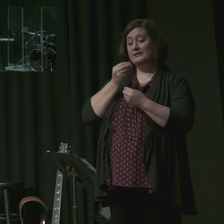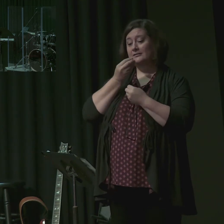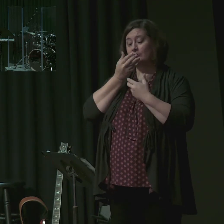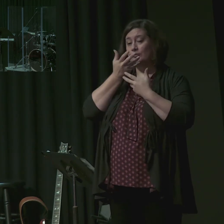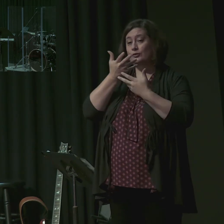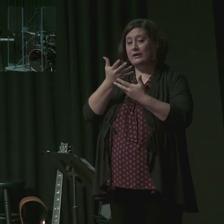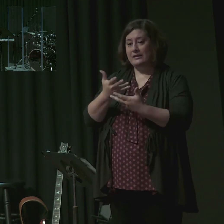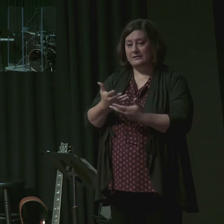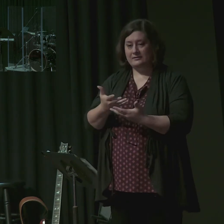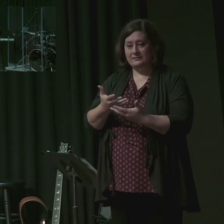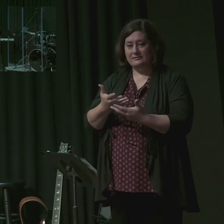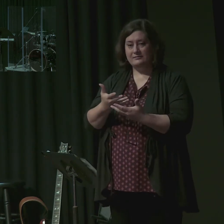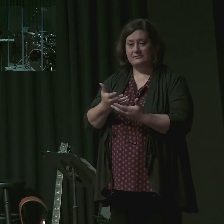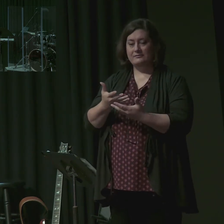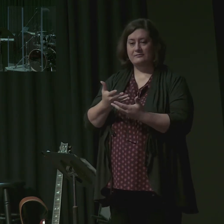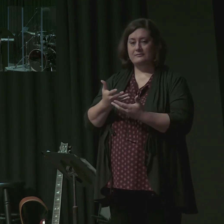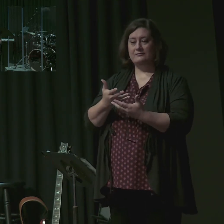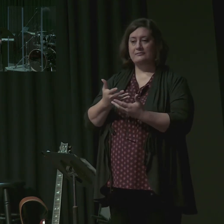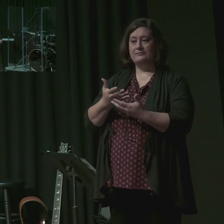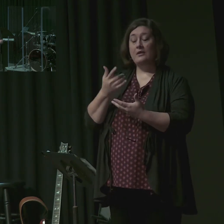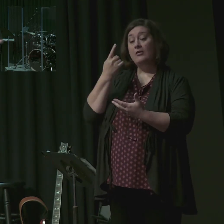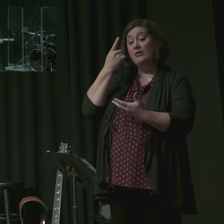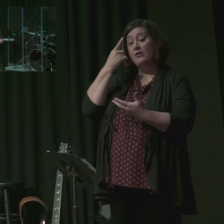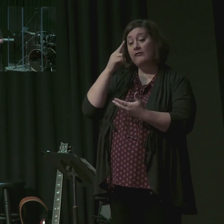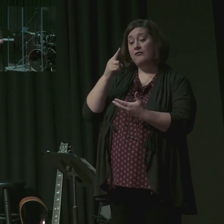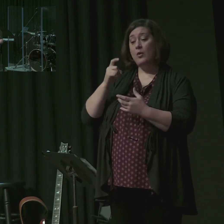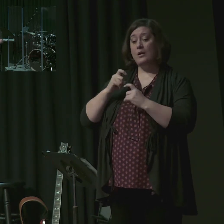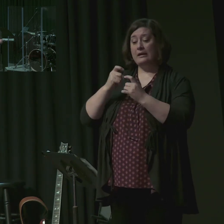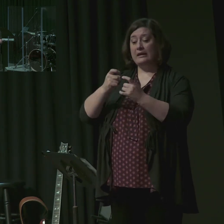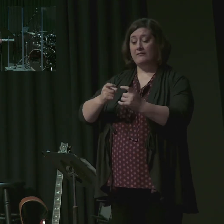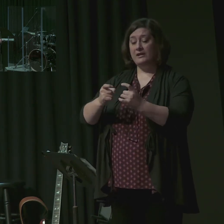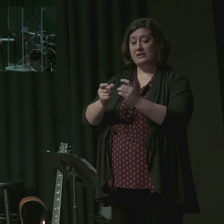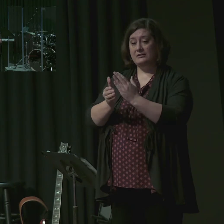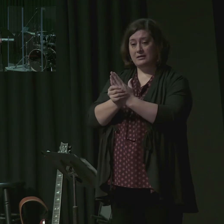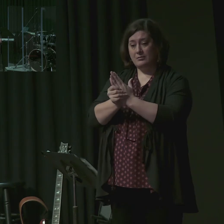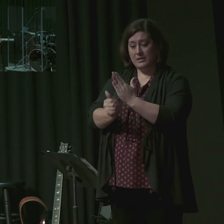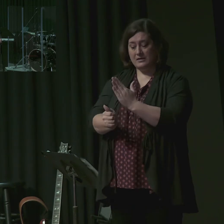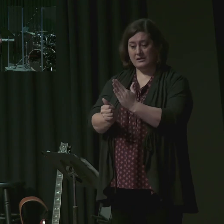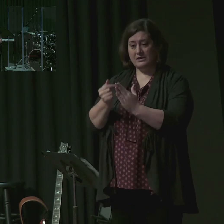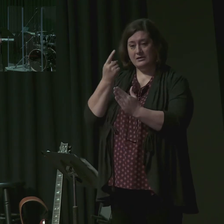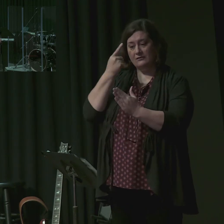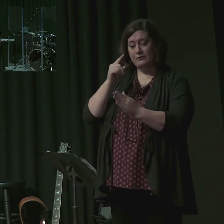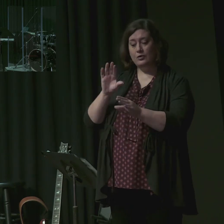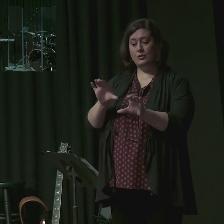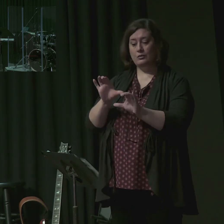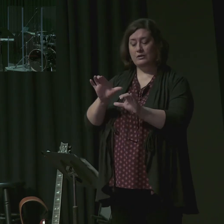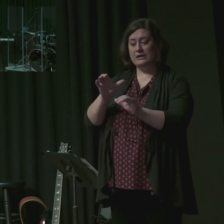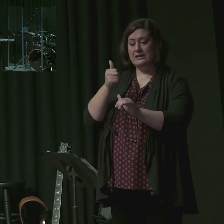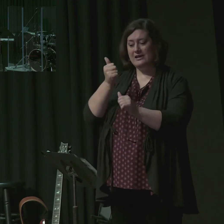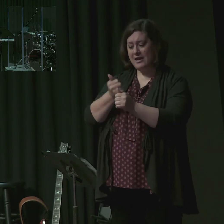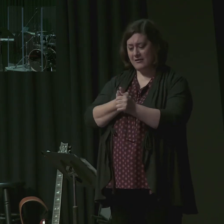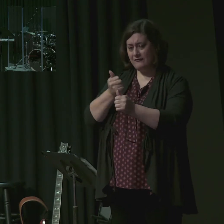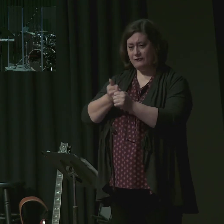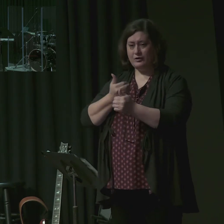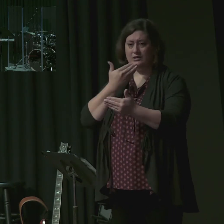-breathed. They are sufficient to equip the man of God for every good work.